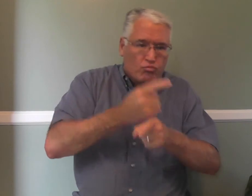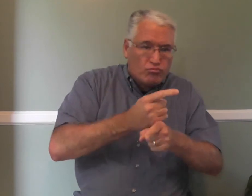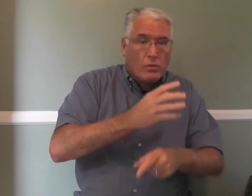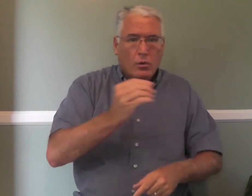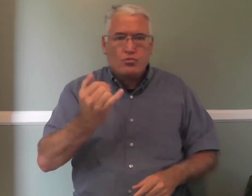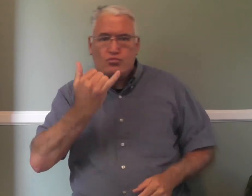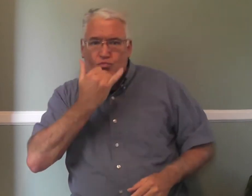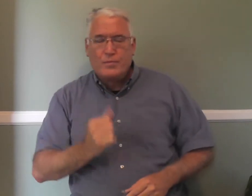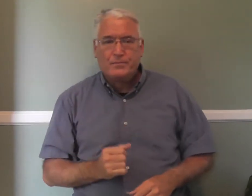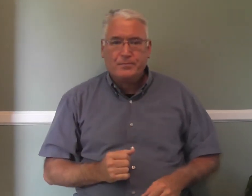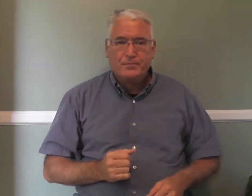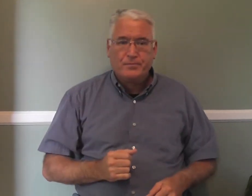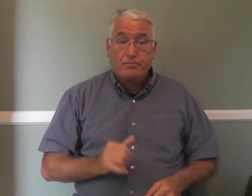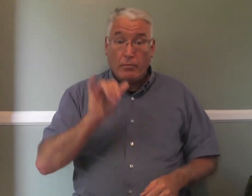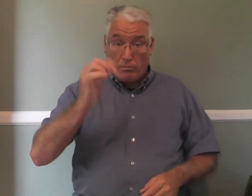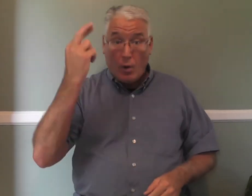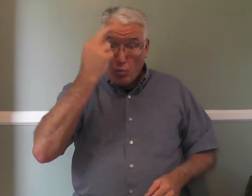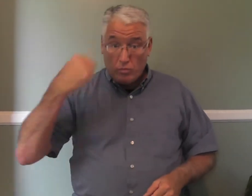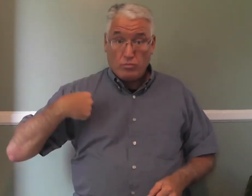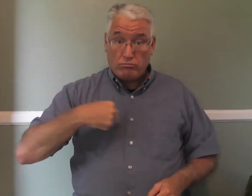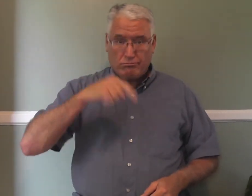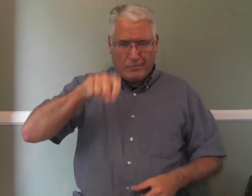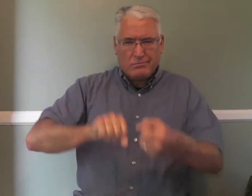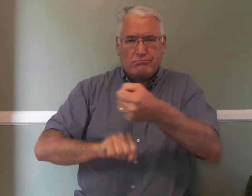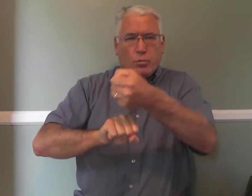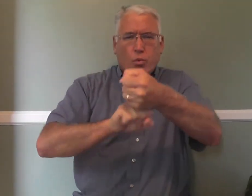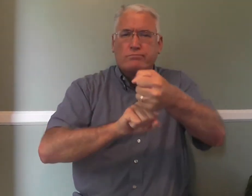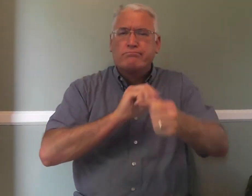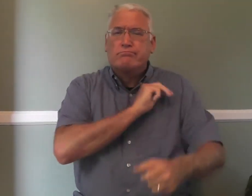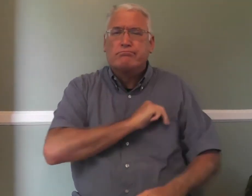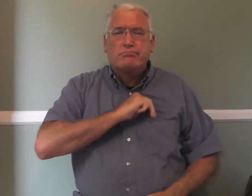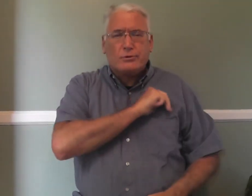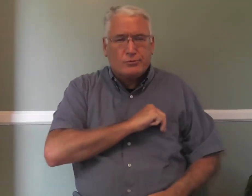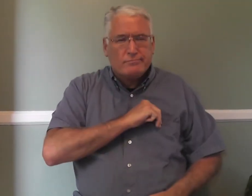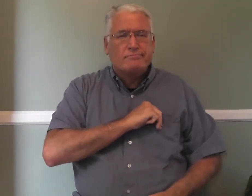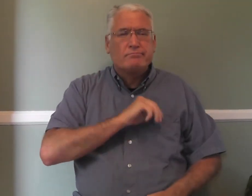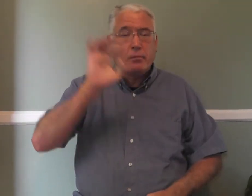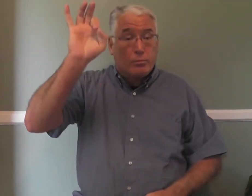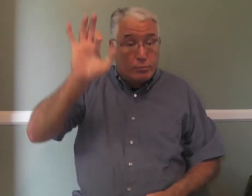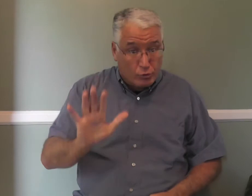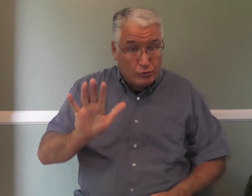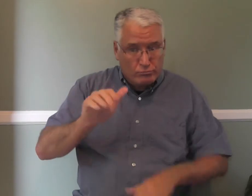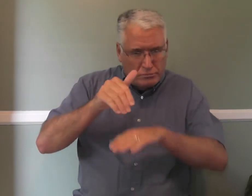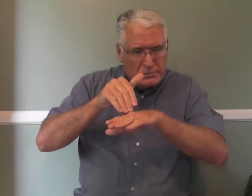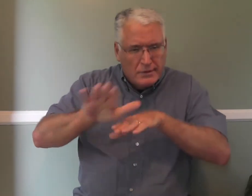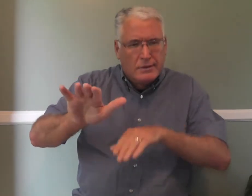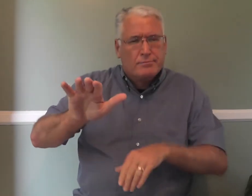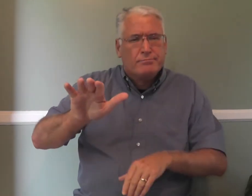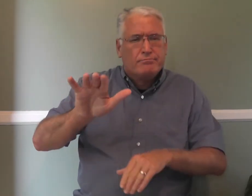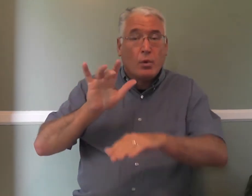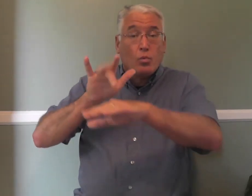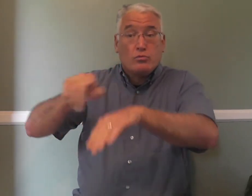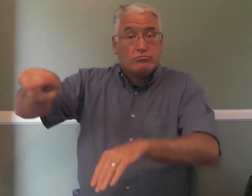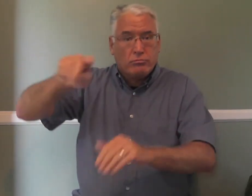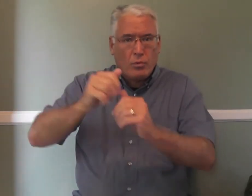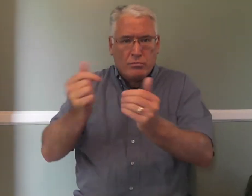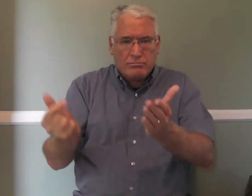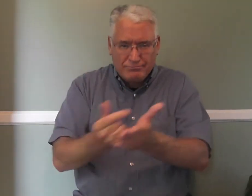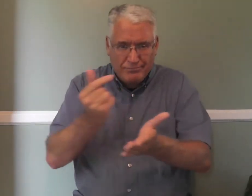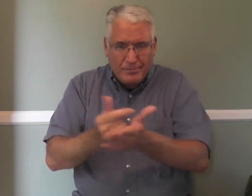they know right from wrong. There's a reason that we need to support missionaries and pastors and send them